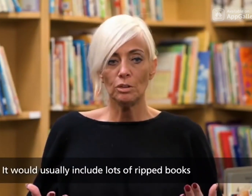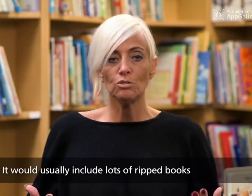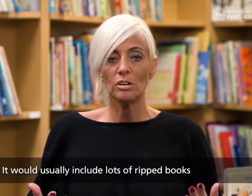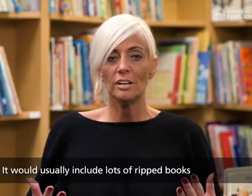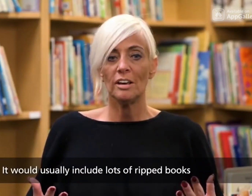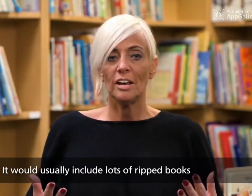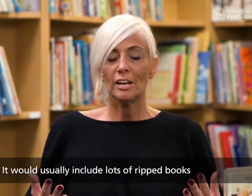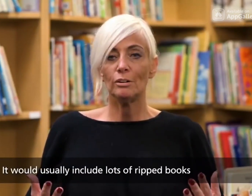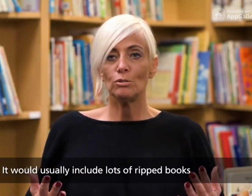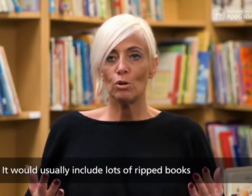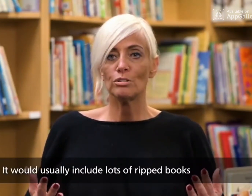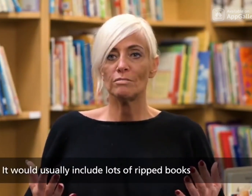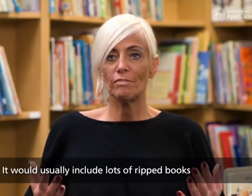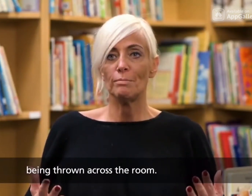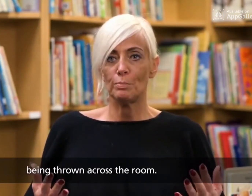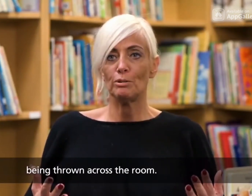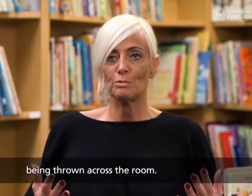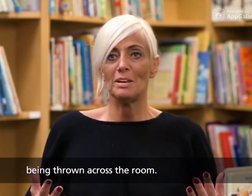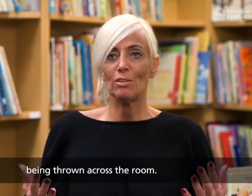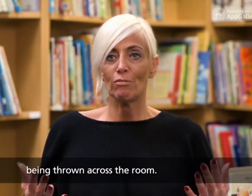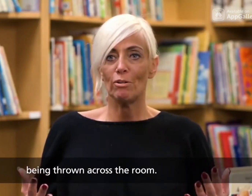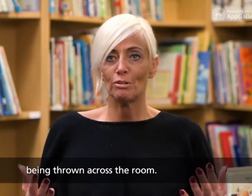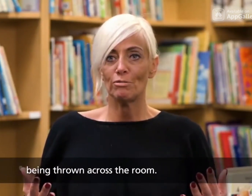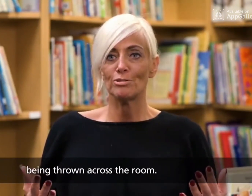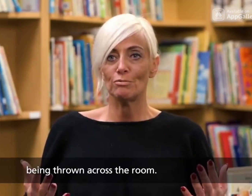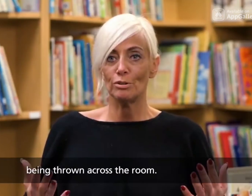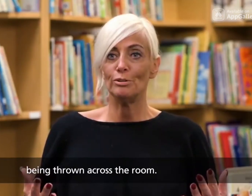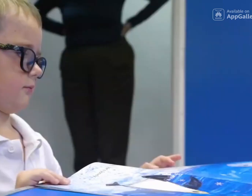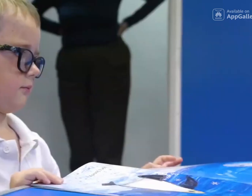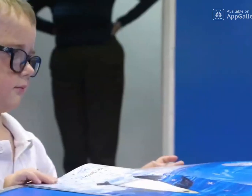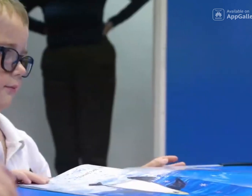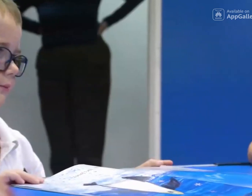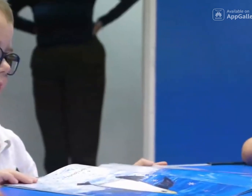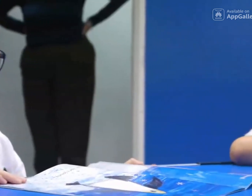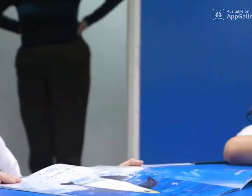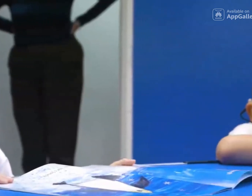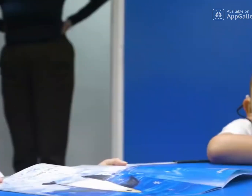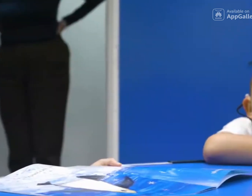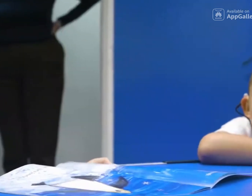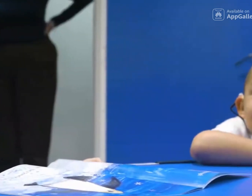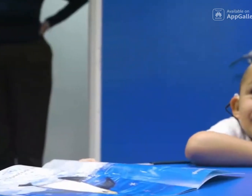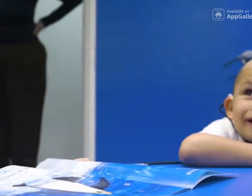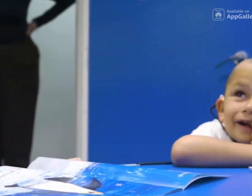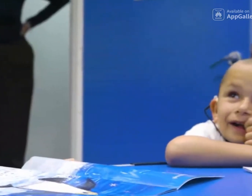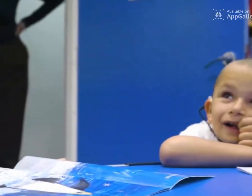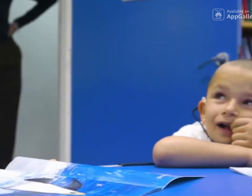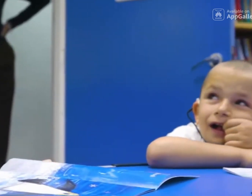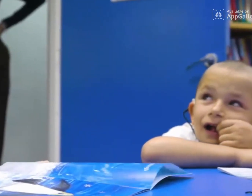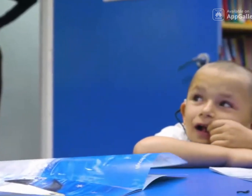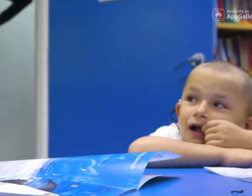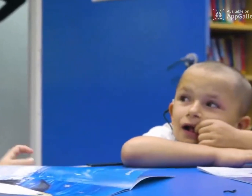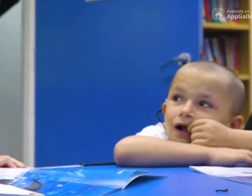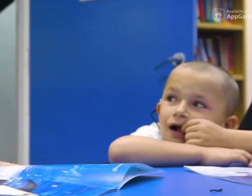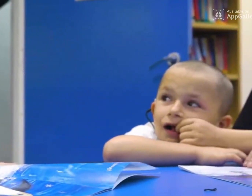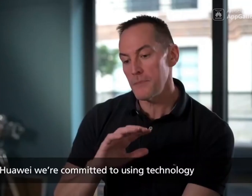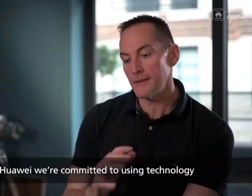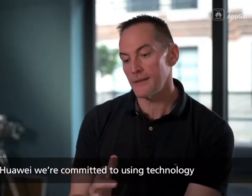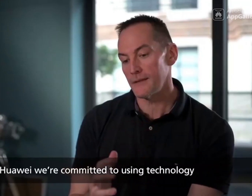usually include lots of ripped books being thrown across the room. At Huawei we're committed